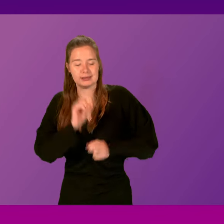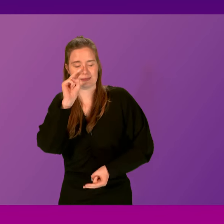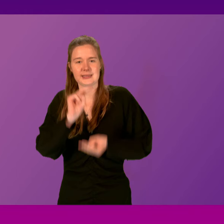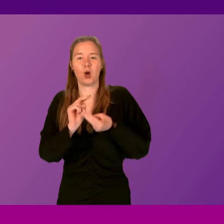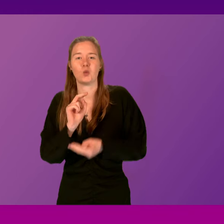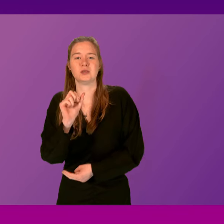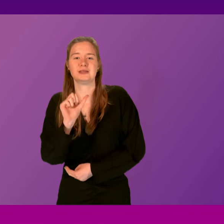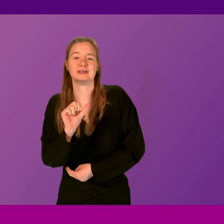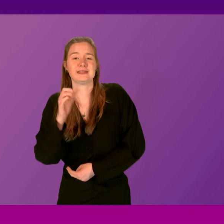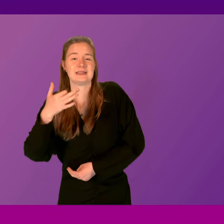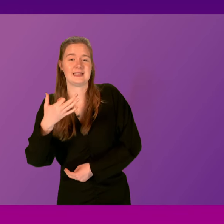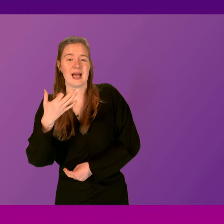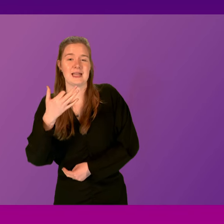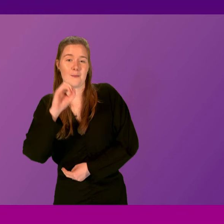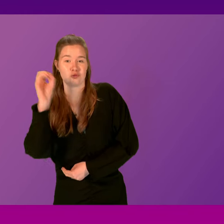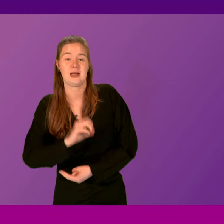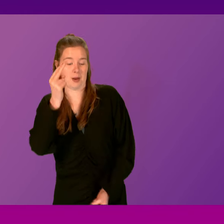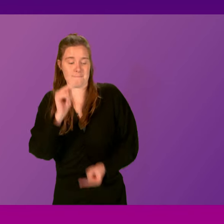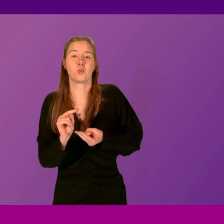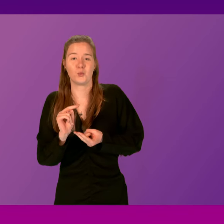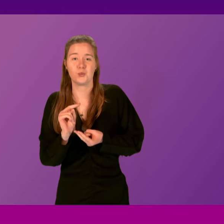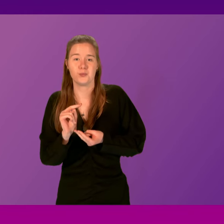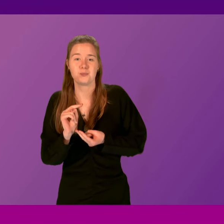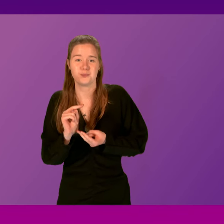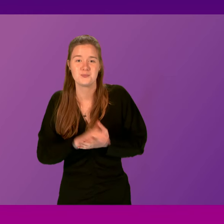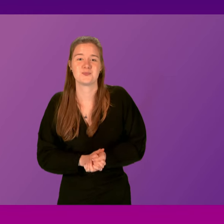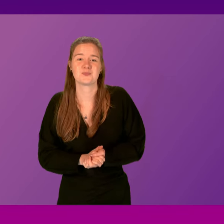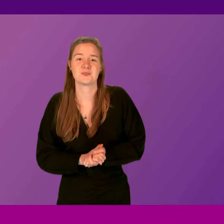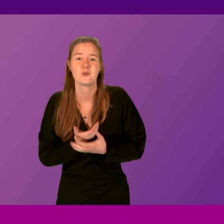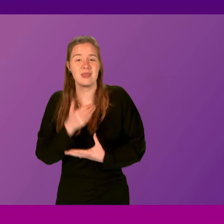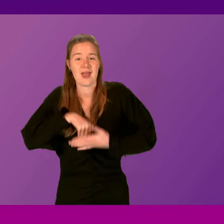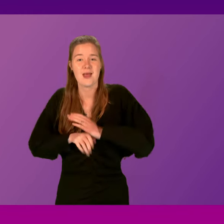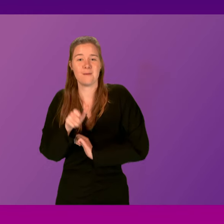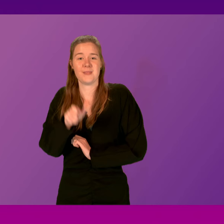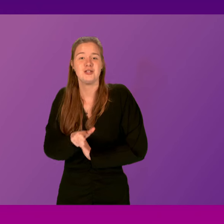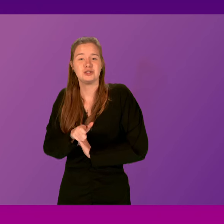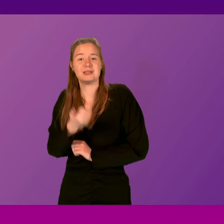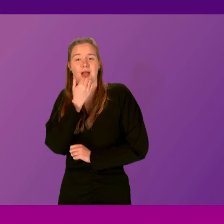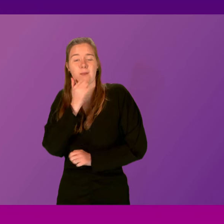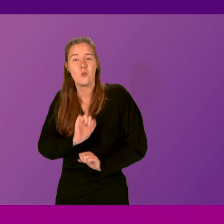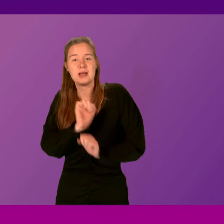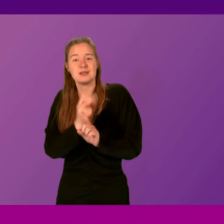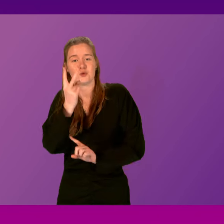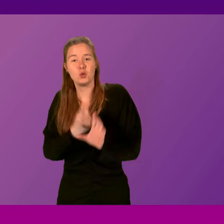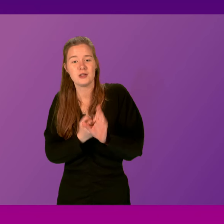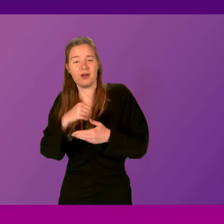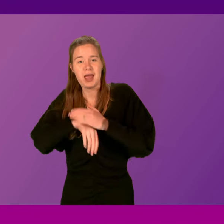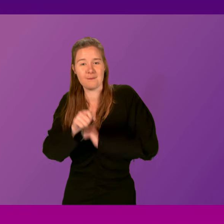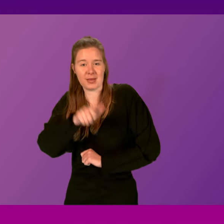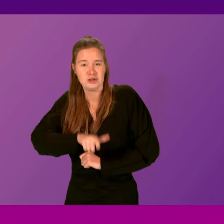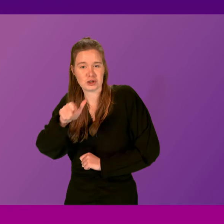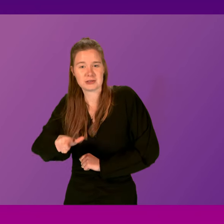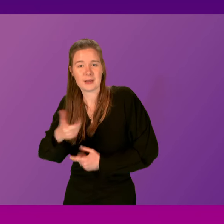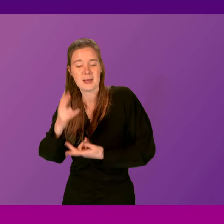69%. When it comes to inpatients, numbers waiting longer than two years for inpatients,